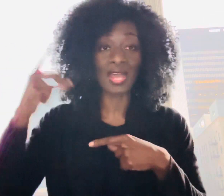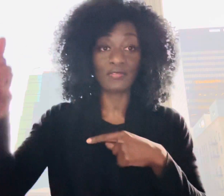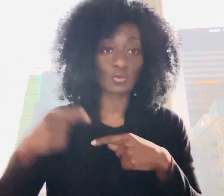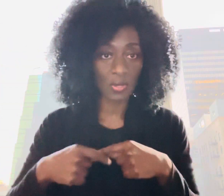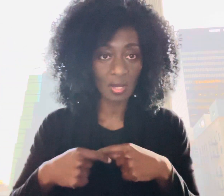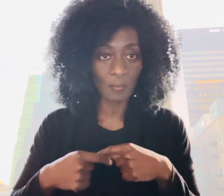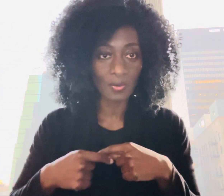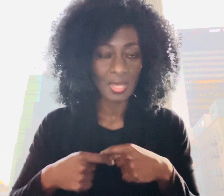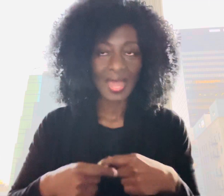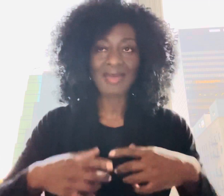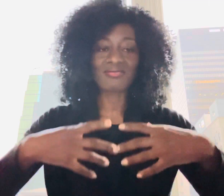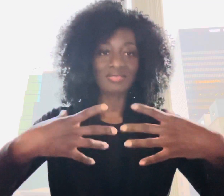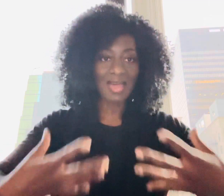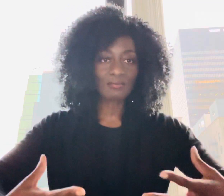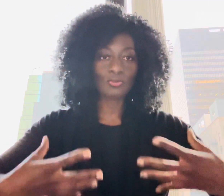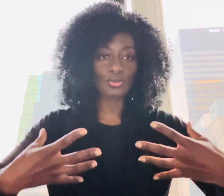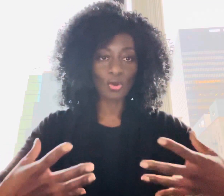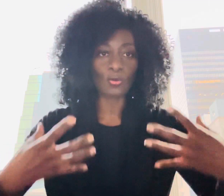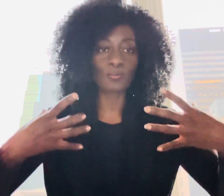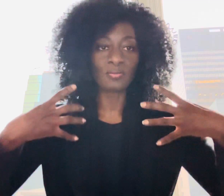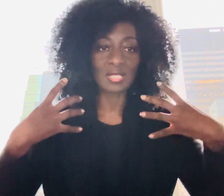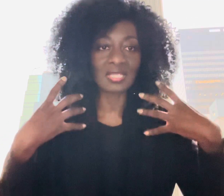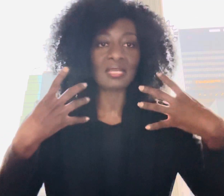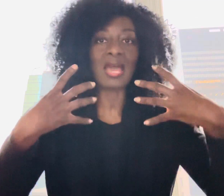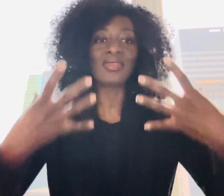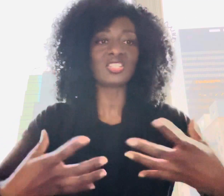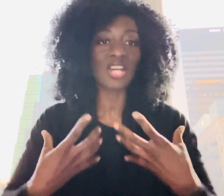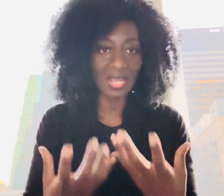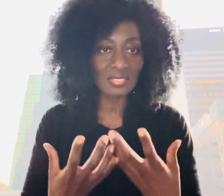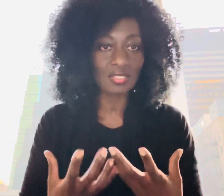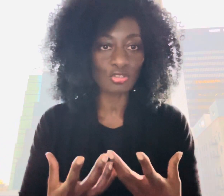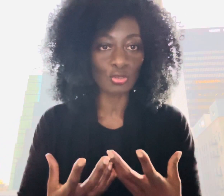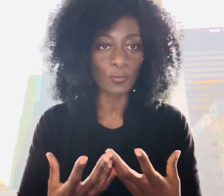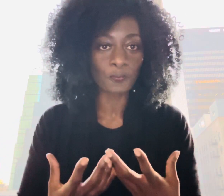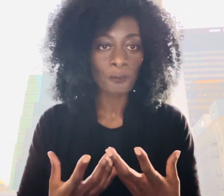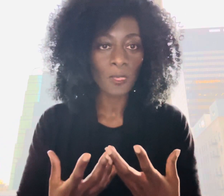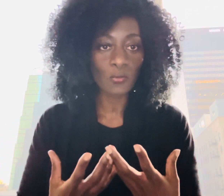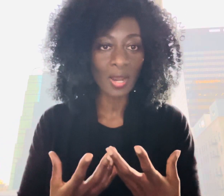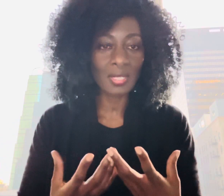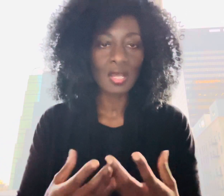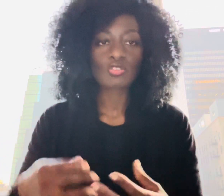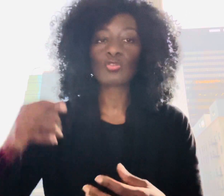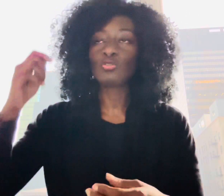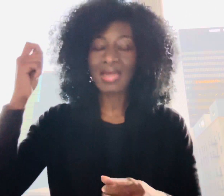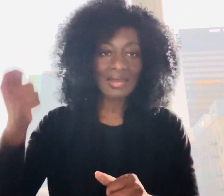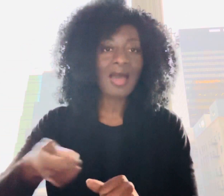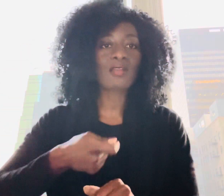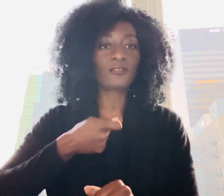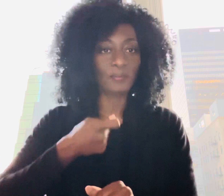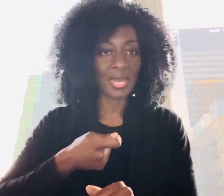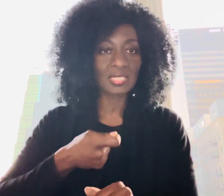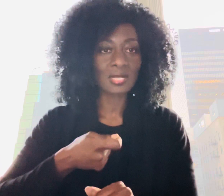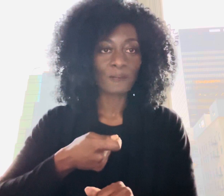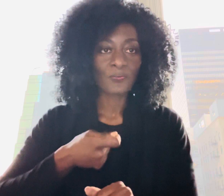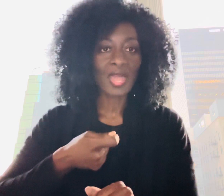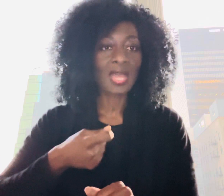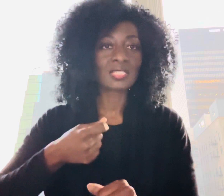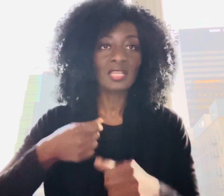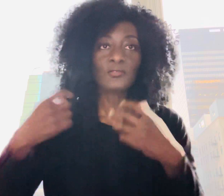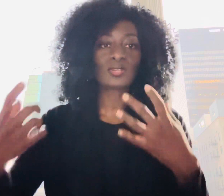have to wake up and that you know energizes you right so you get out of bed and if you're